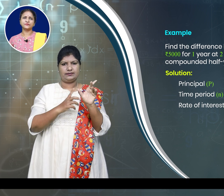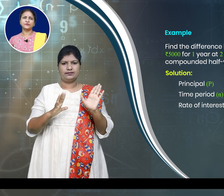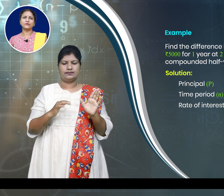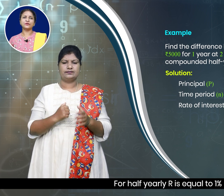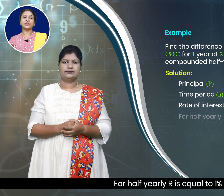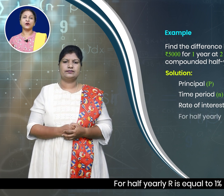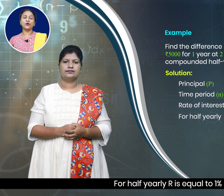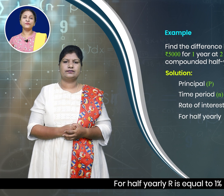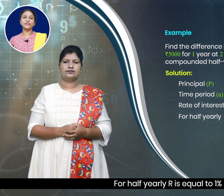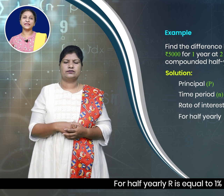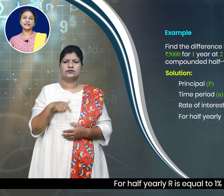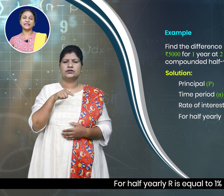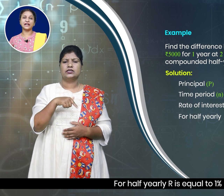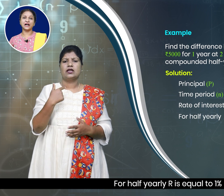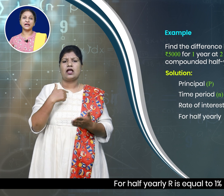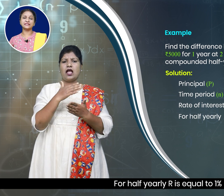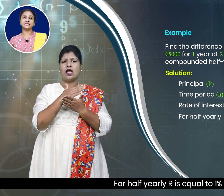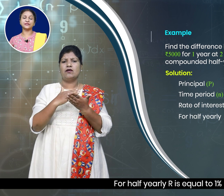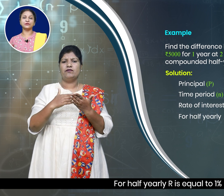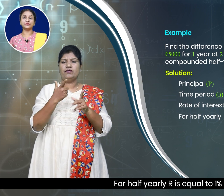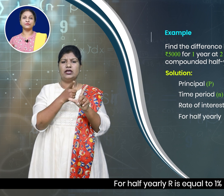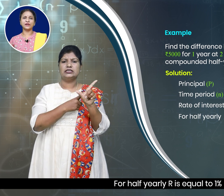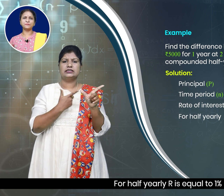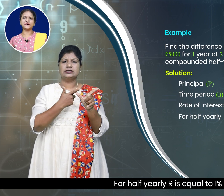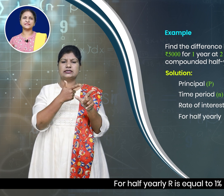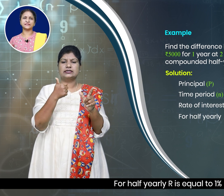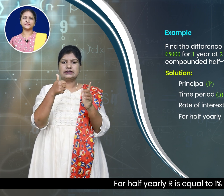For half yearly R is equal to 1 percent.